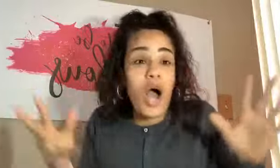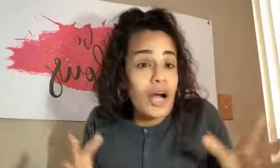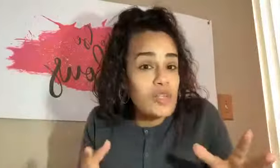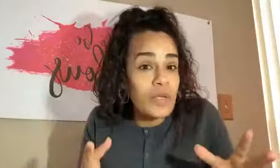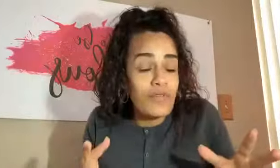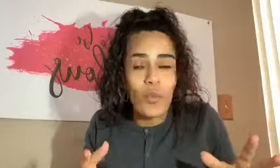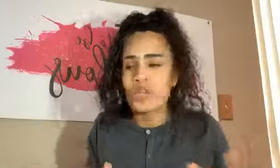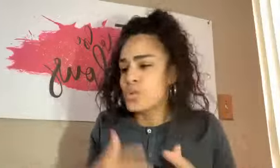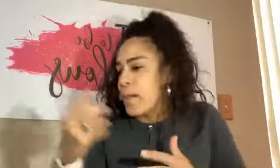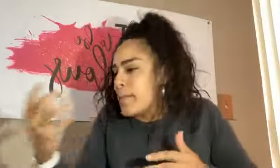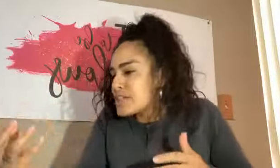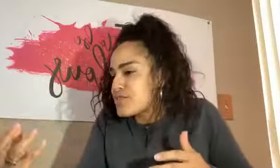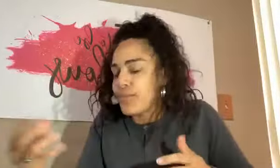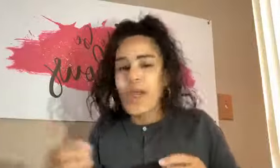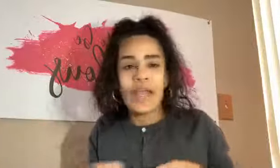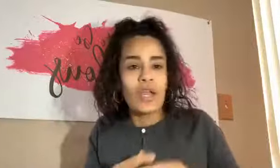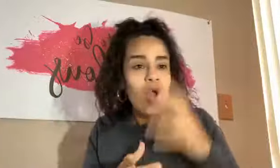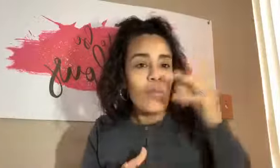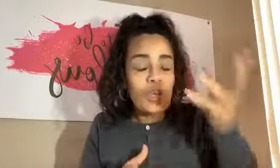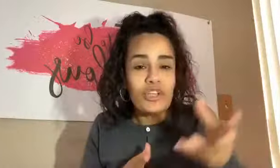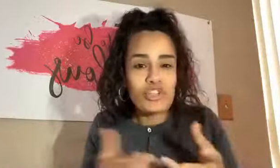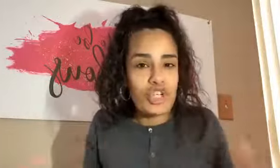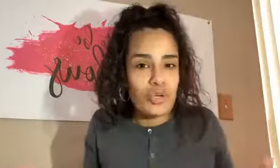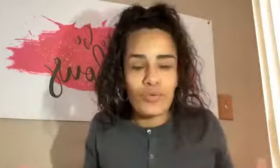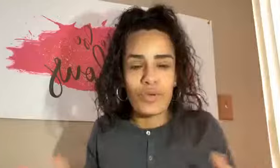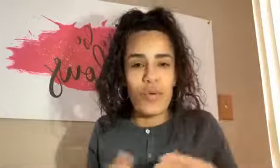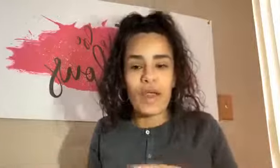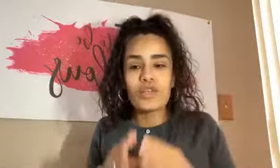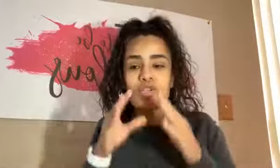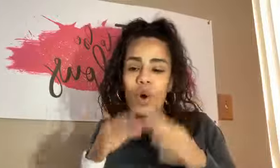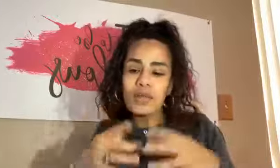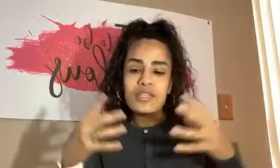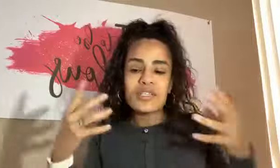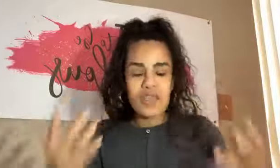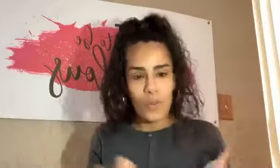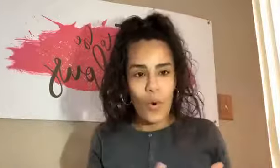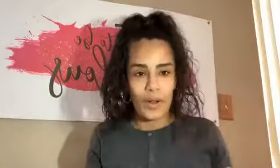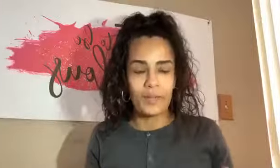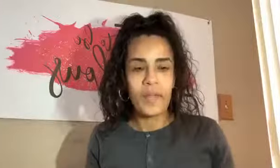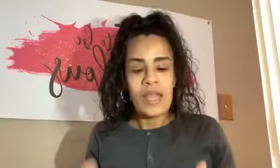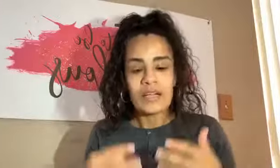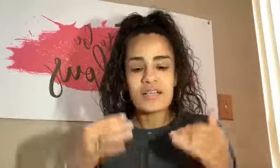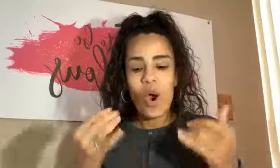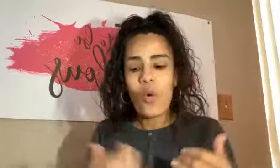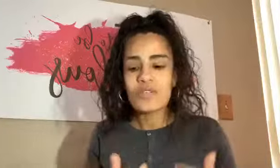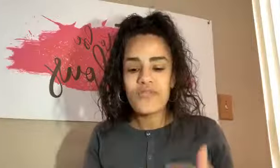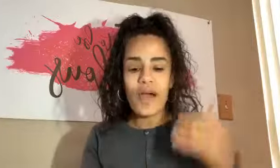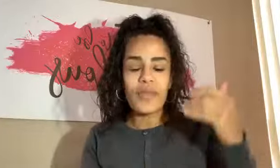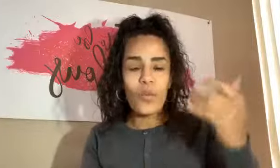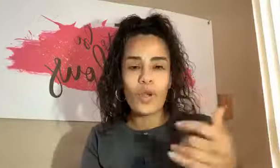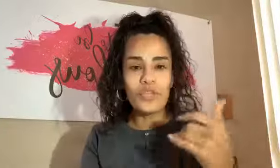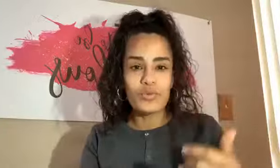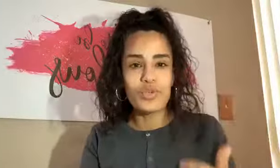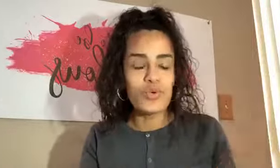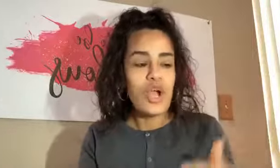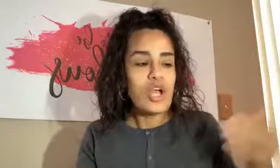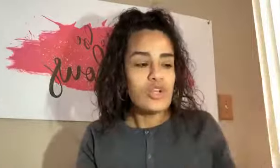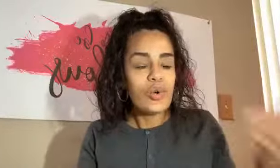your husband if you wanted to, a best friend, one of your children, right? Talk to someone. Cause I always find that when you do, you